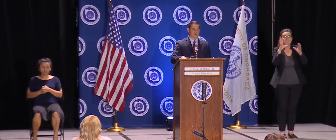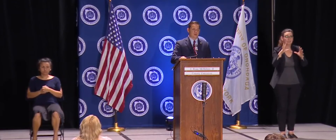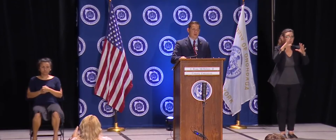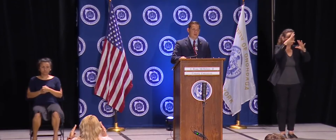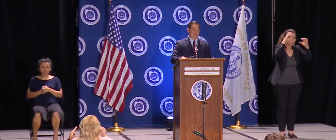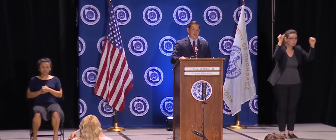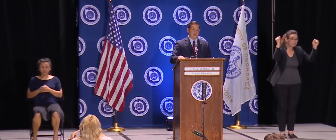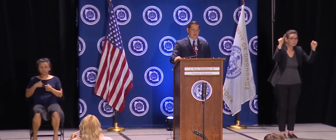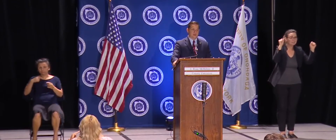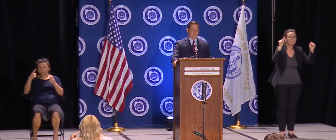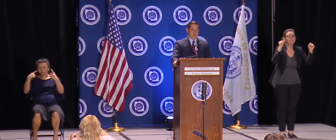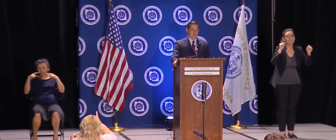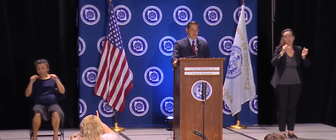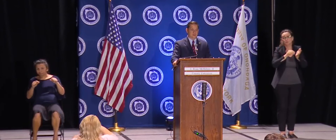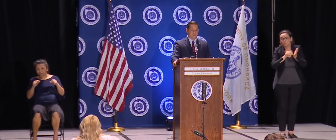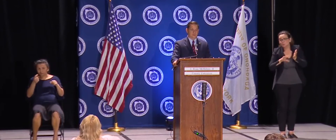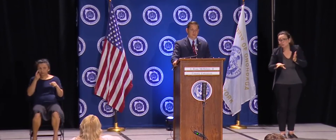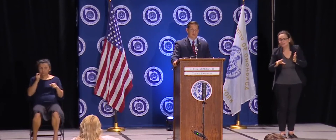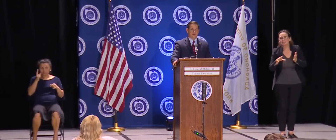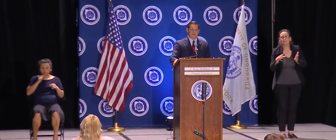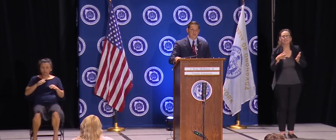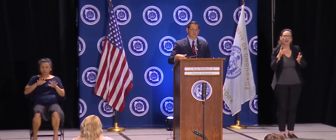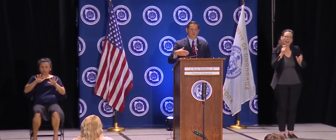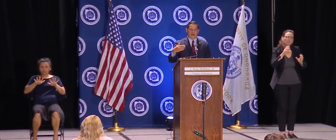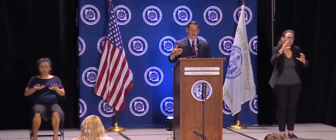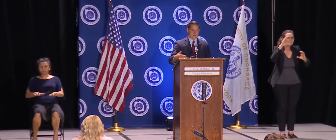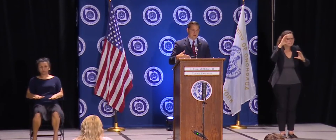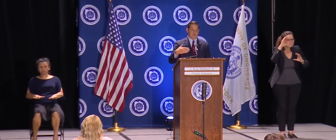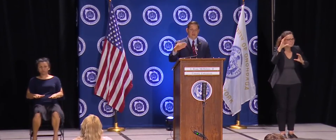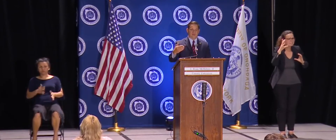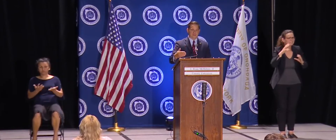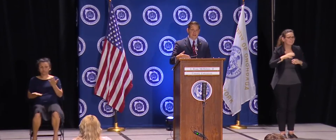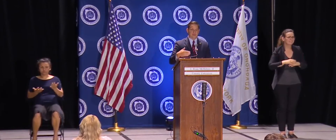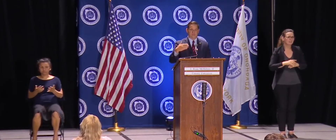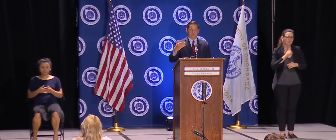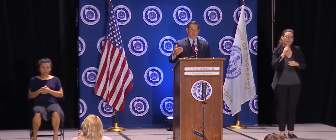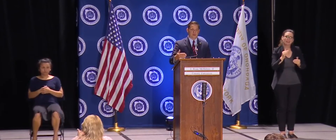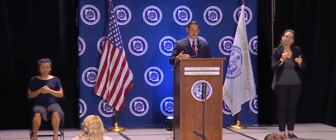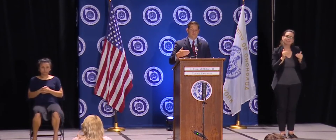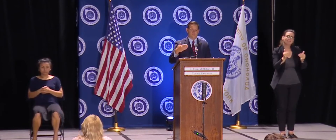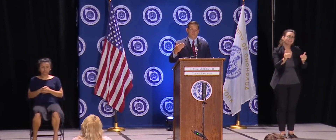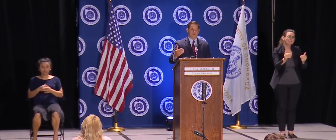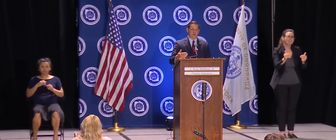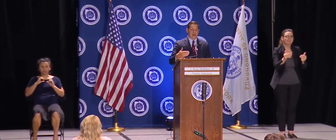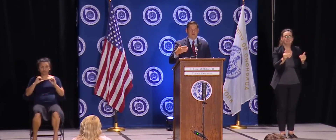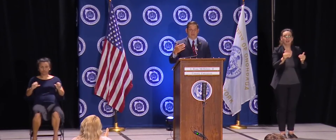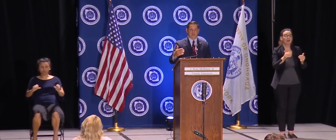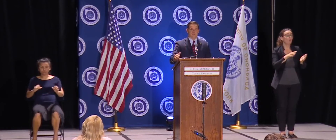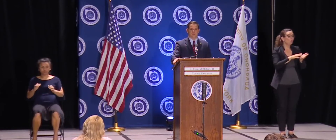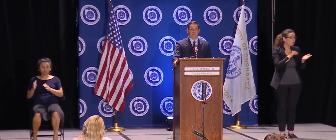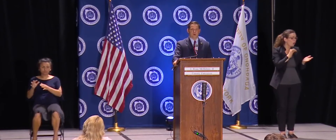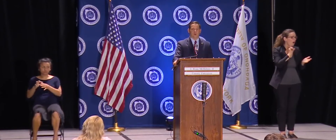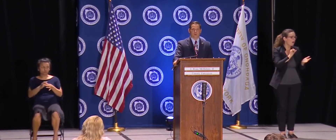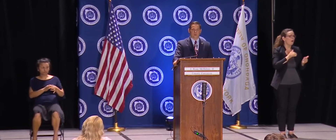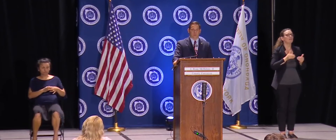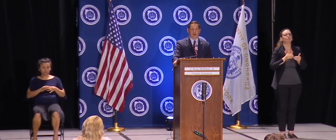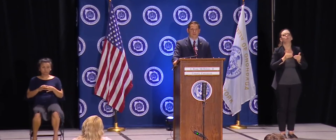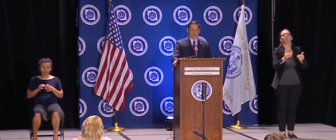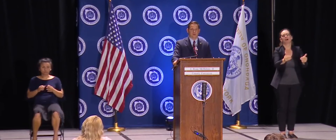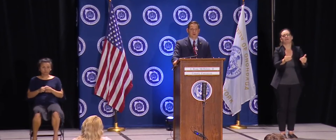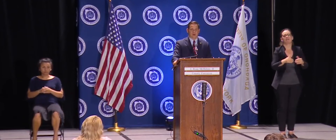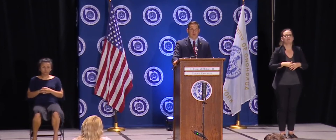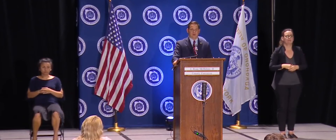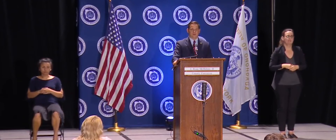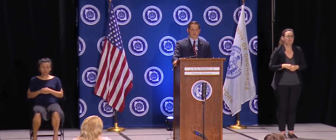students. And then, you know, then you move on. Every time you have a case, people aren't holding their